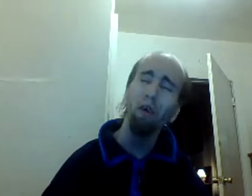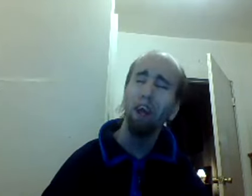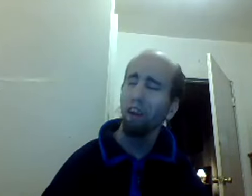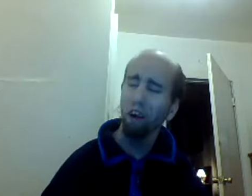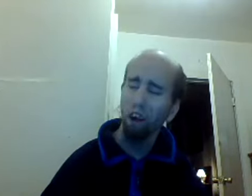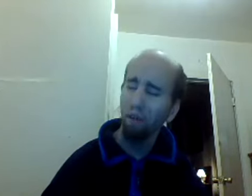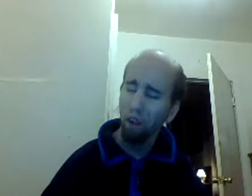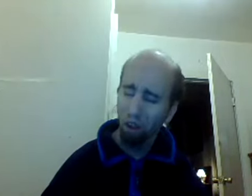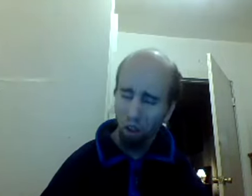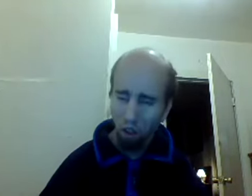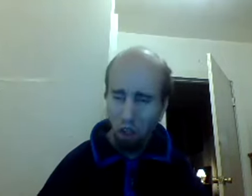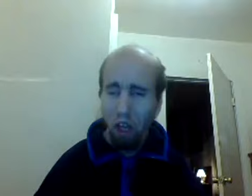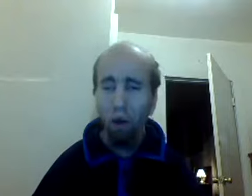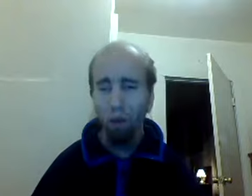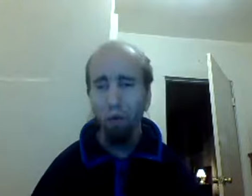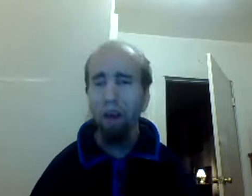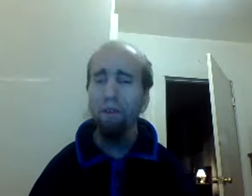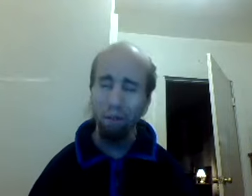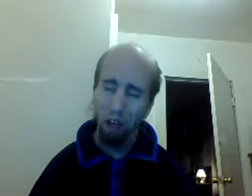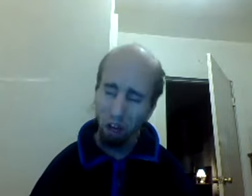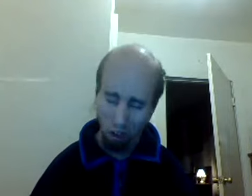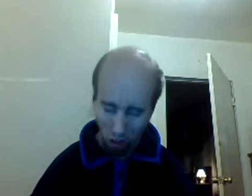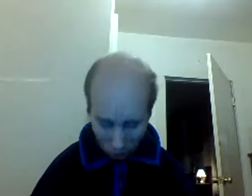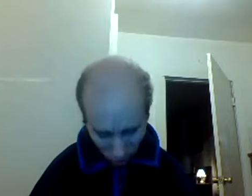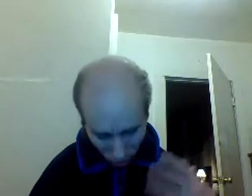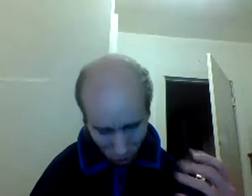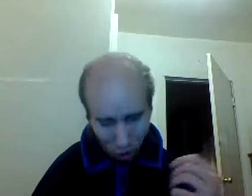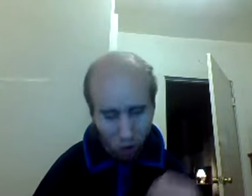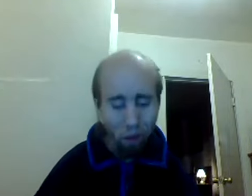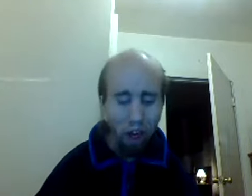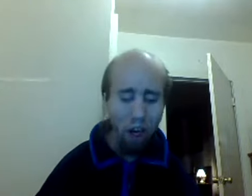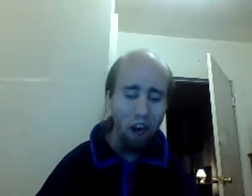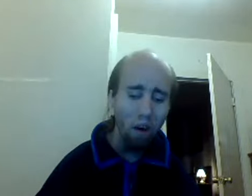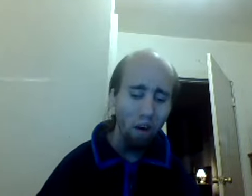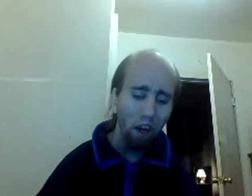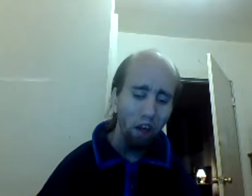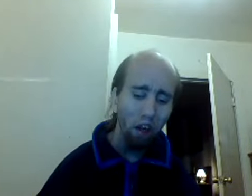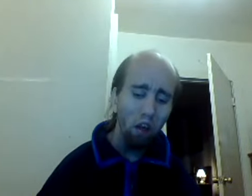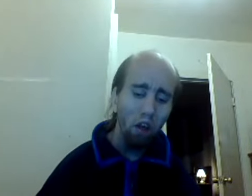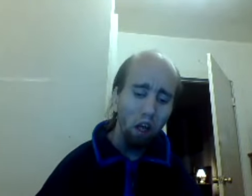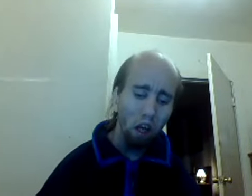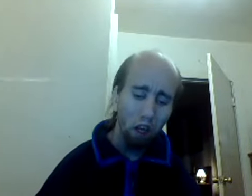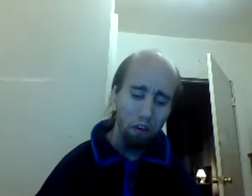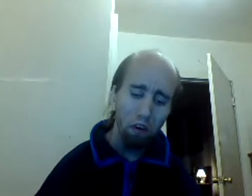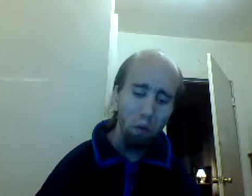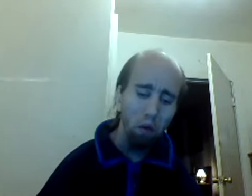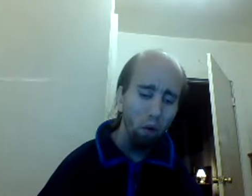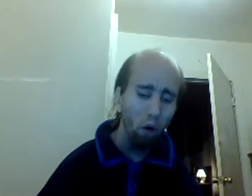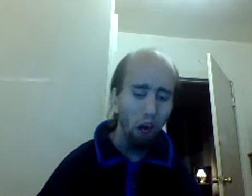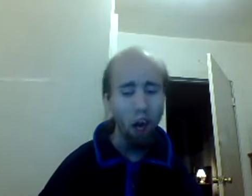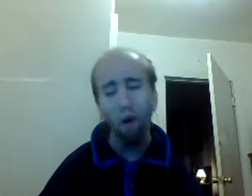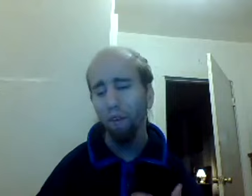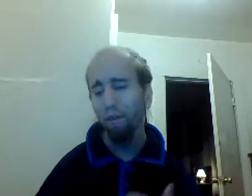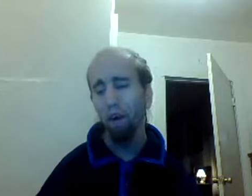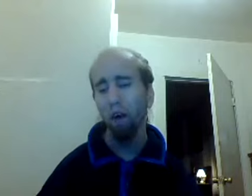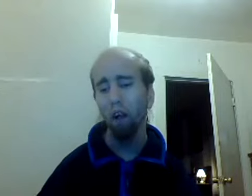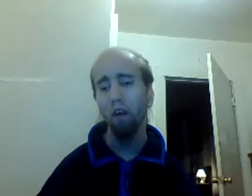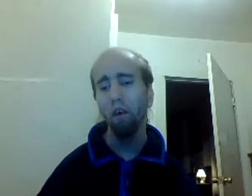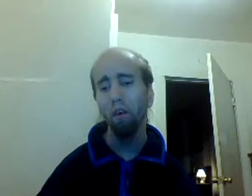going through at the time it was a way for me to create an outlet and show people how I'm feeling